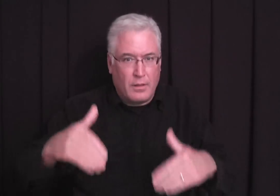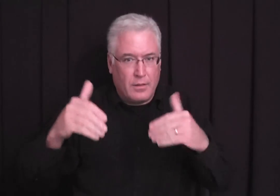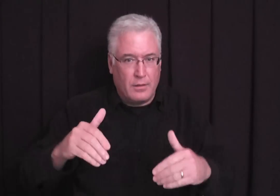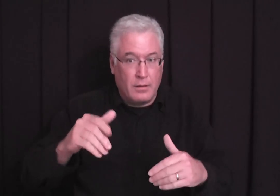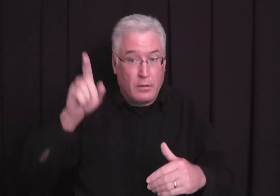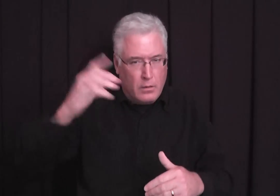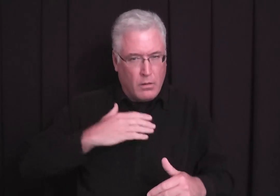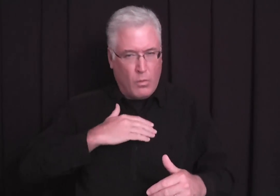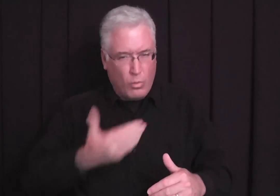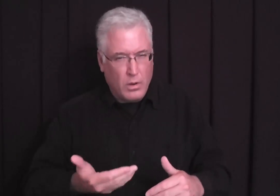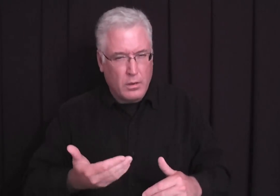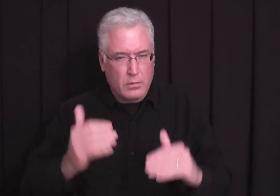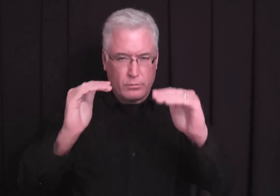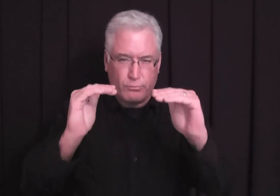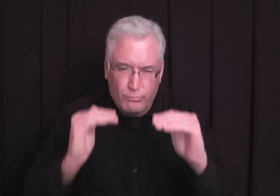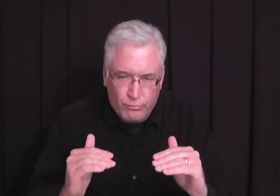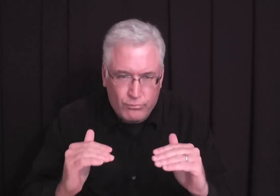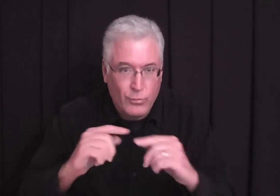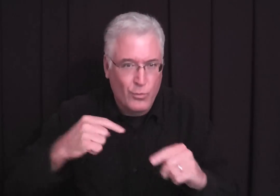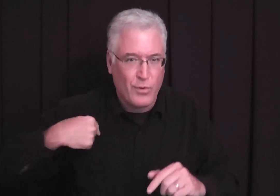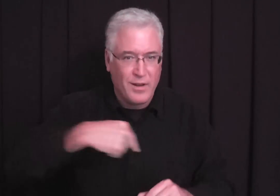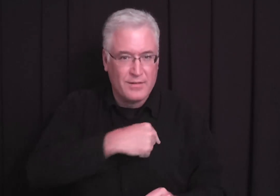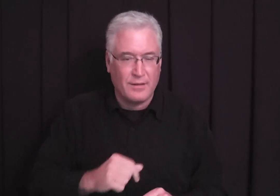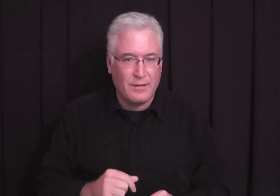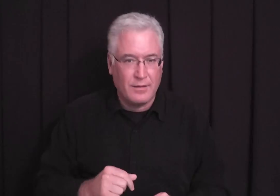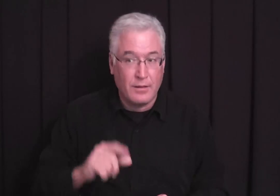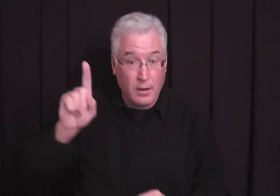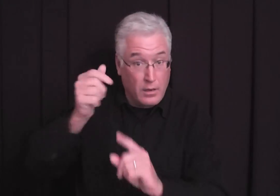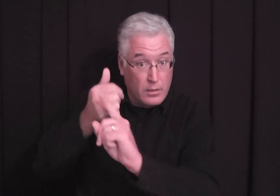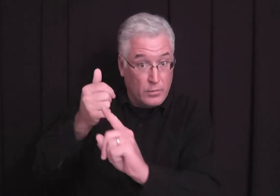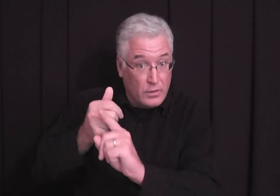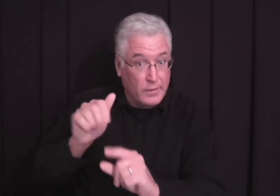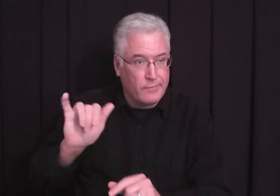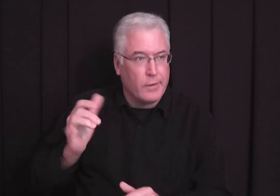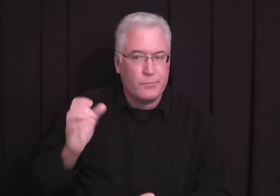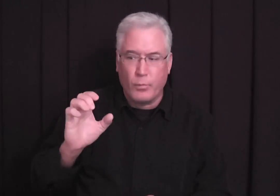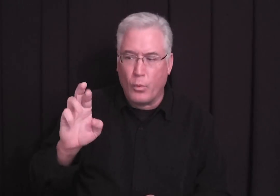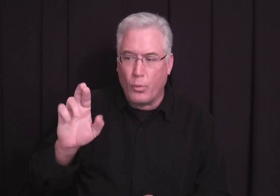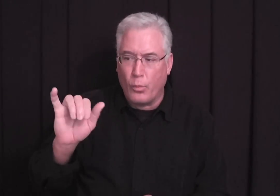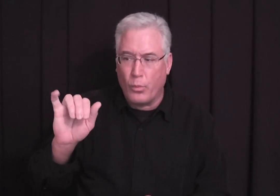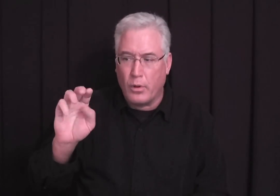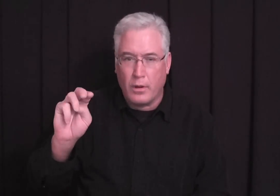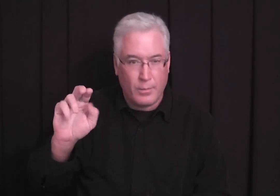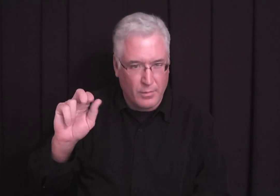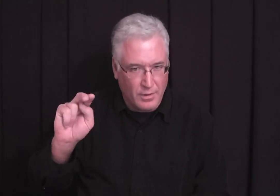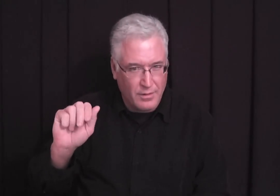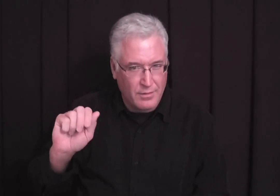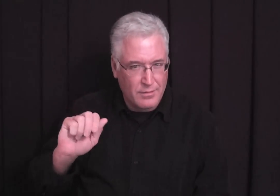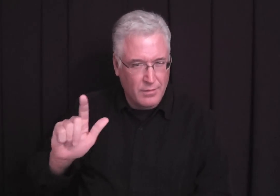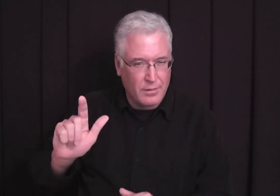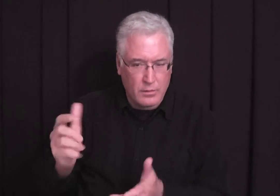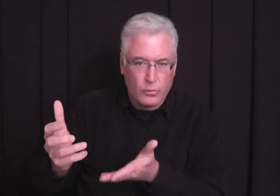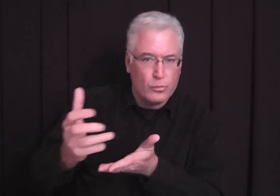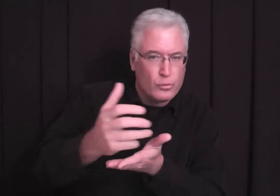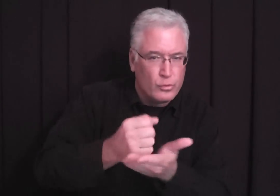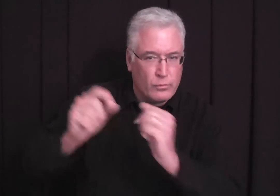that, that God's love is so great. He was willing to humble Himself for us. And He was willing to be treated like a criminal,